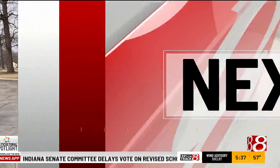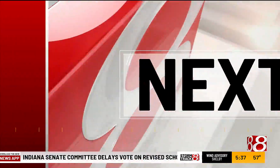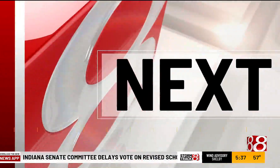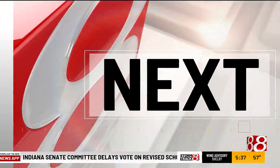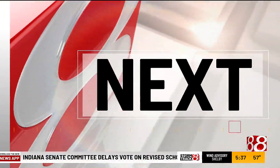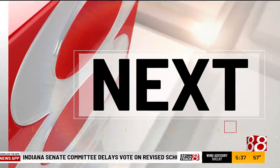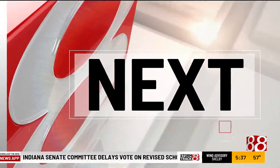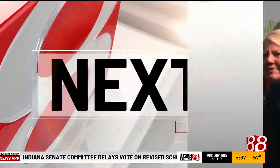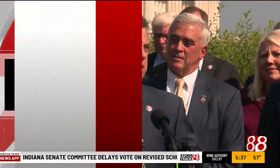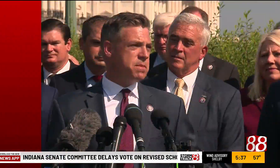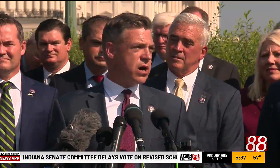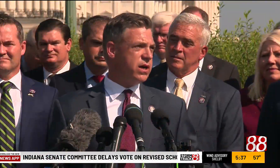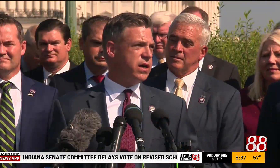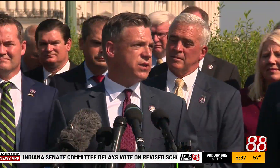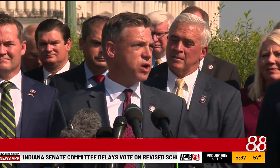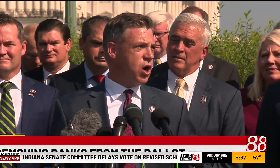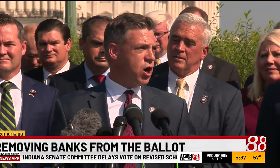Good story, Katira, thank you very much. We wish them more.